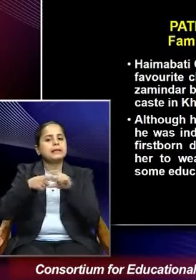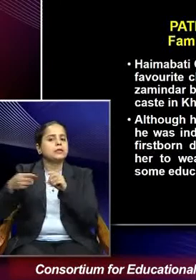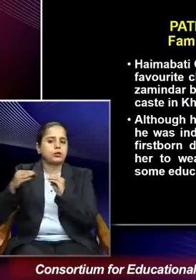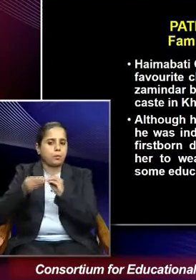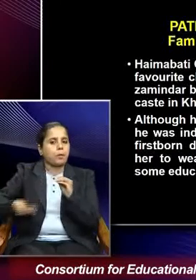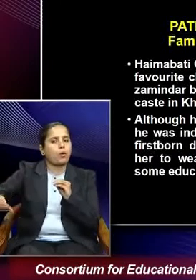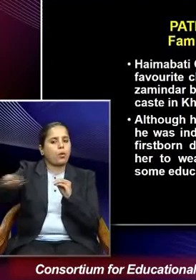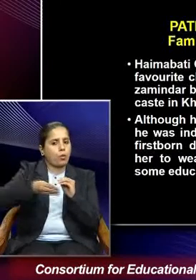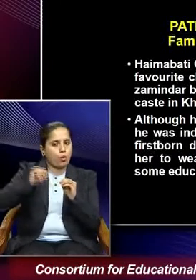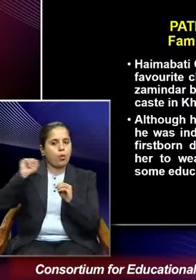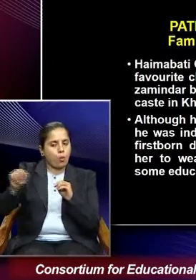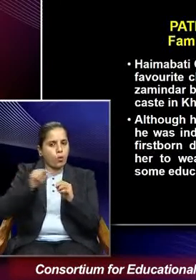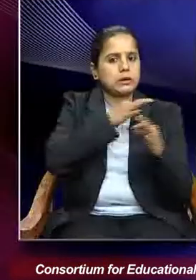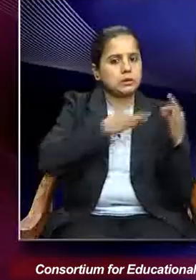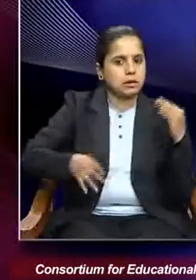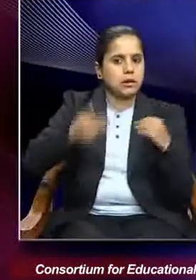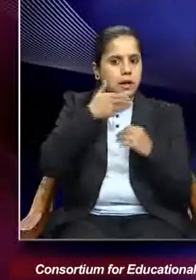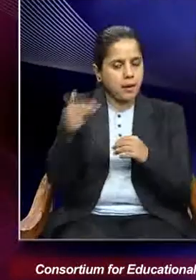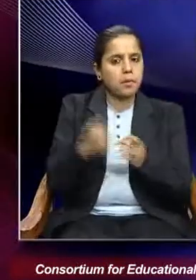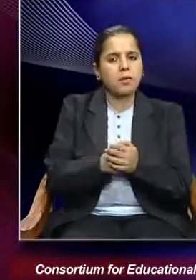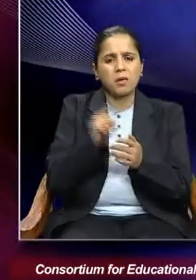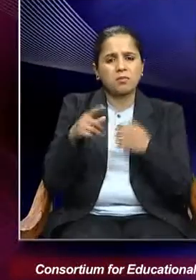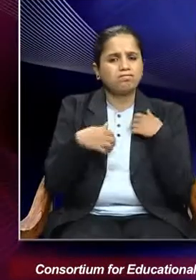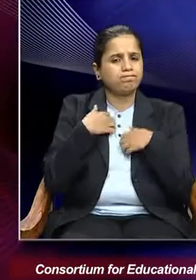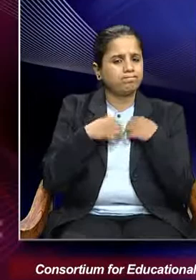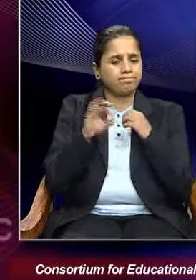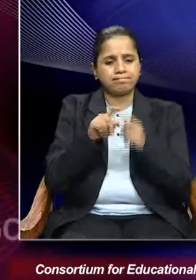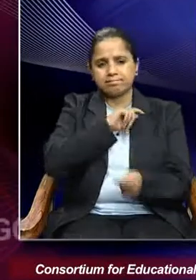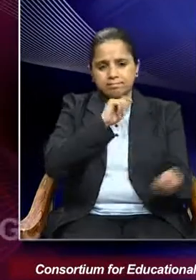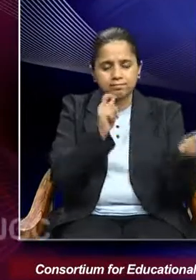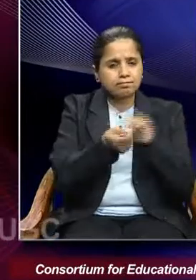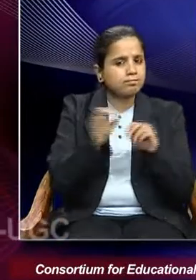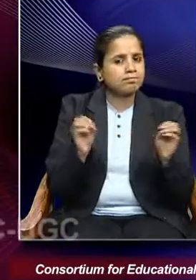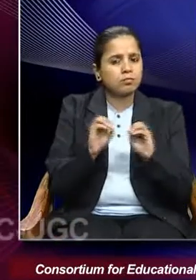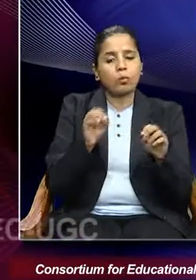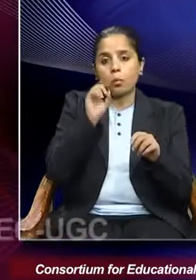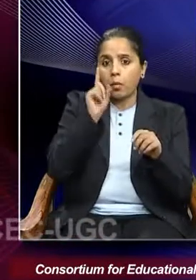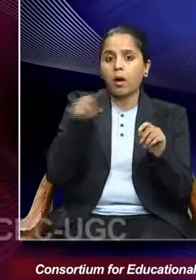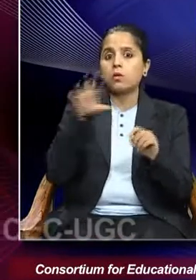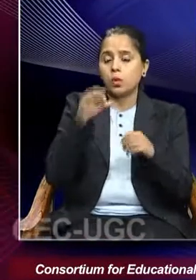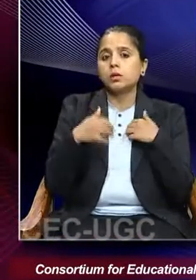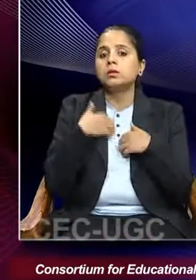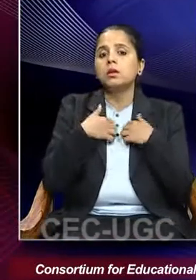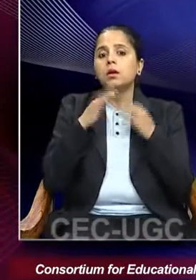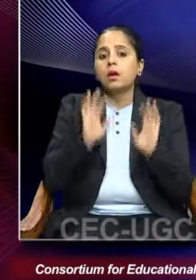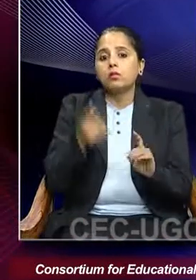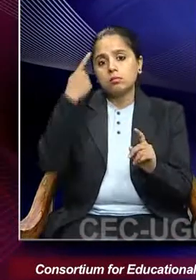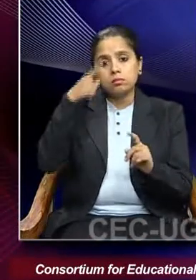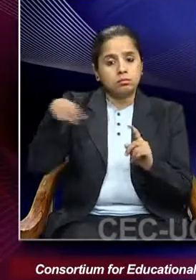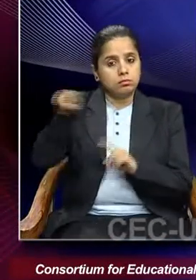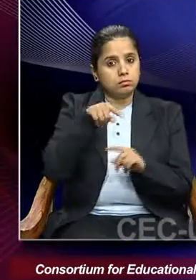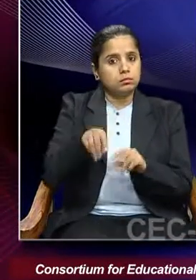Although he was not interested in reform but he was very much interested in